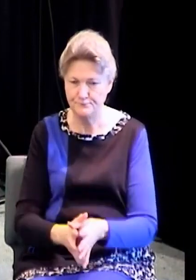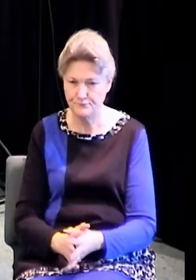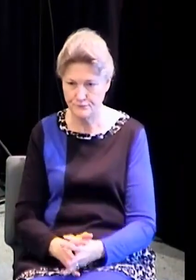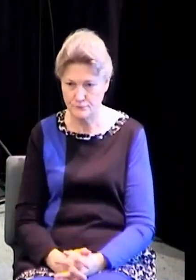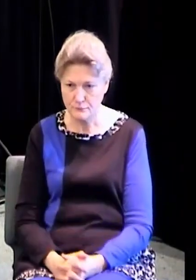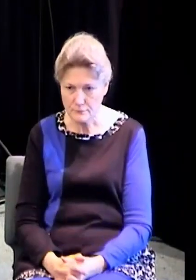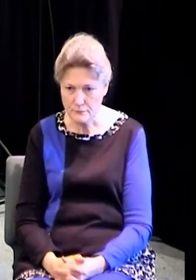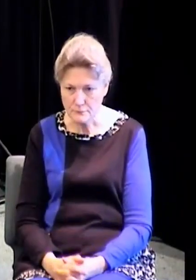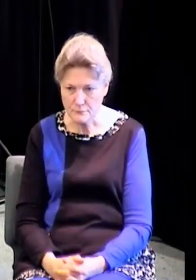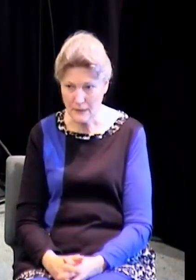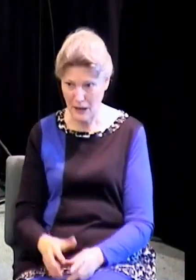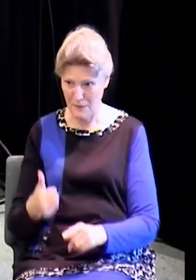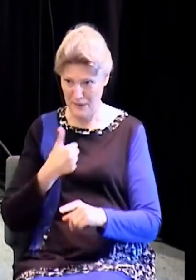there's a lot of commandments in there.